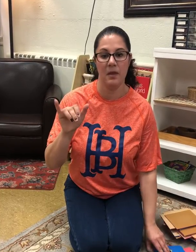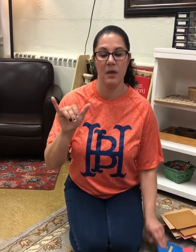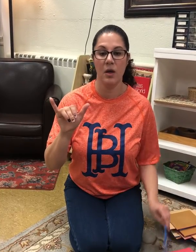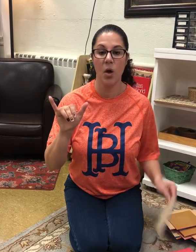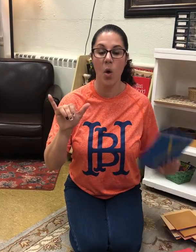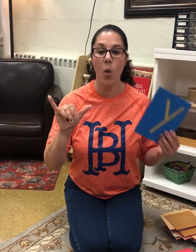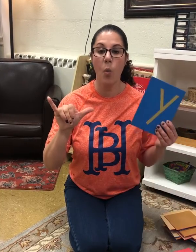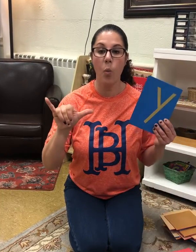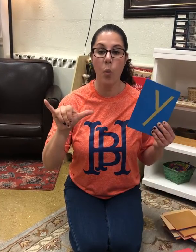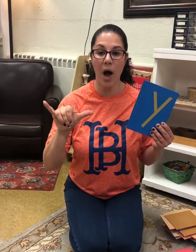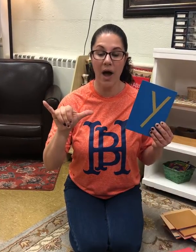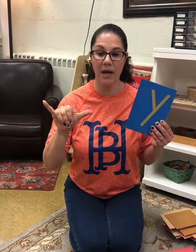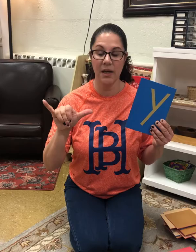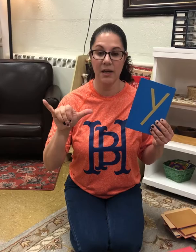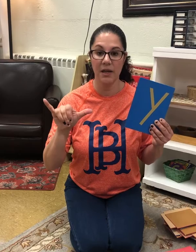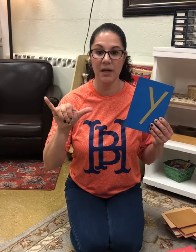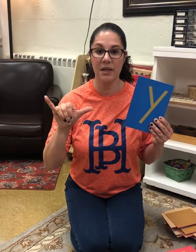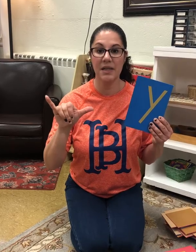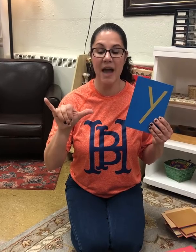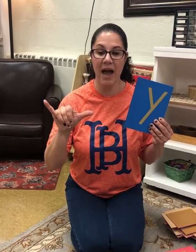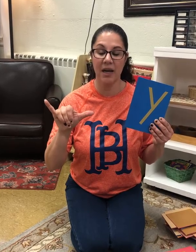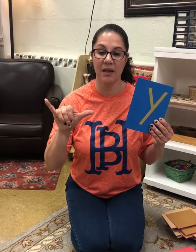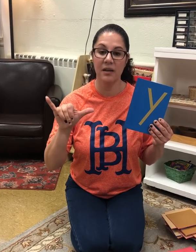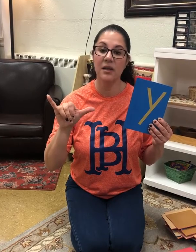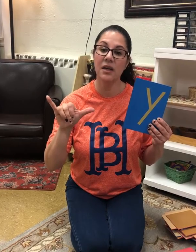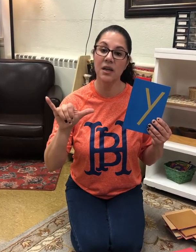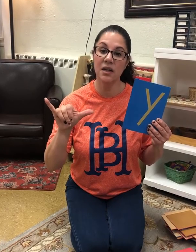Y, yak, y.